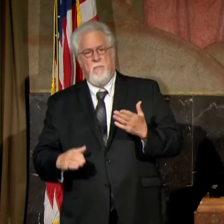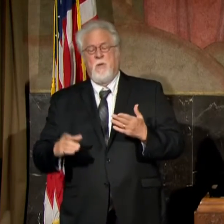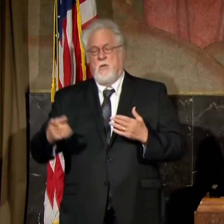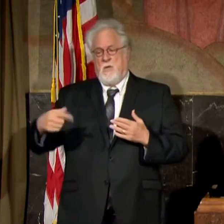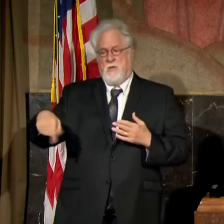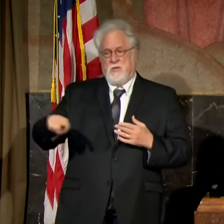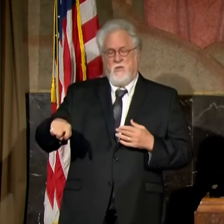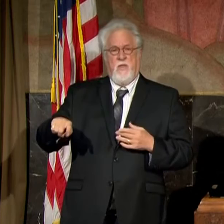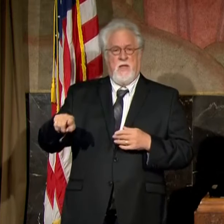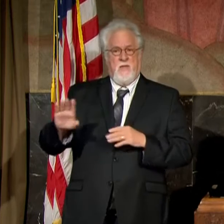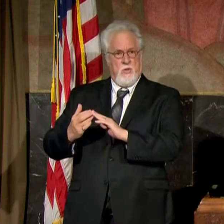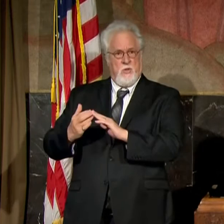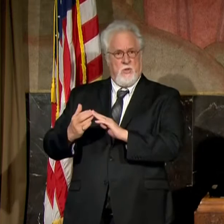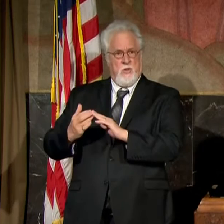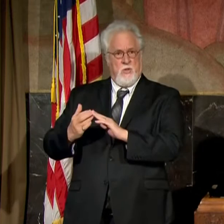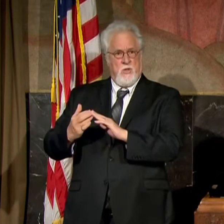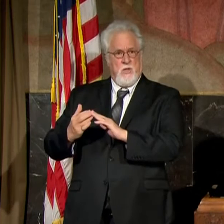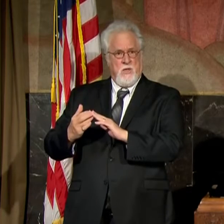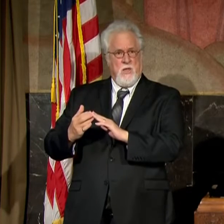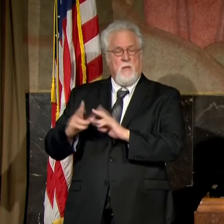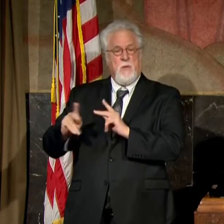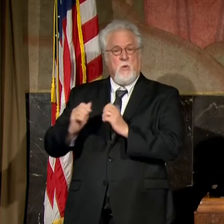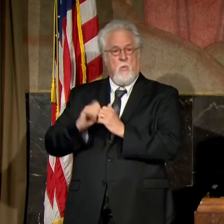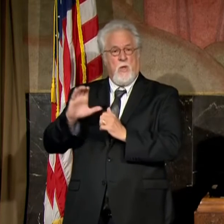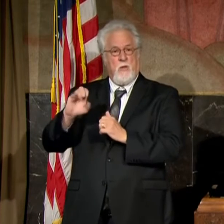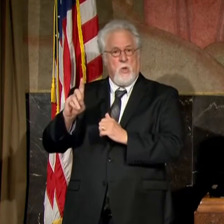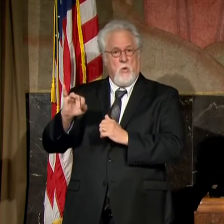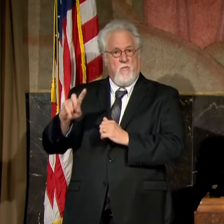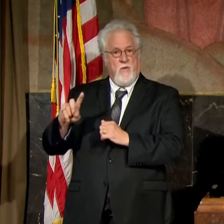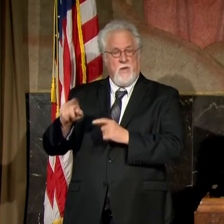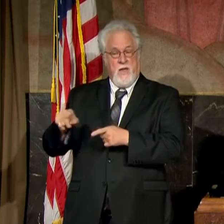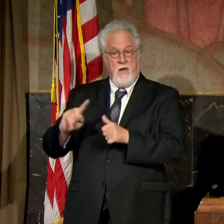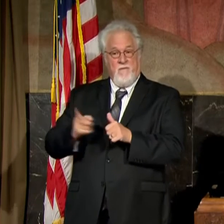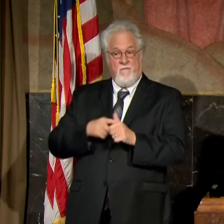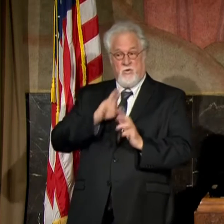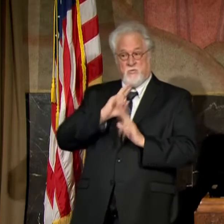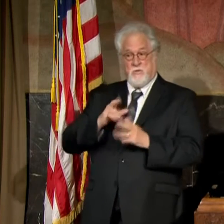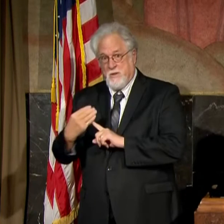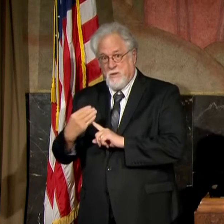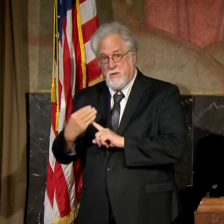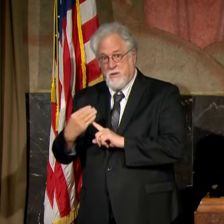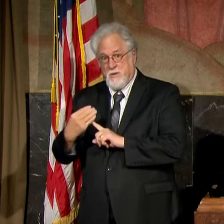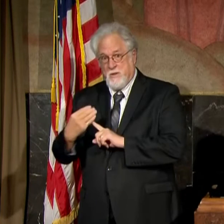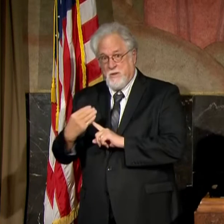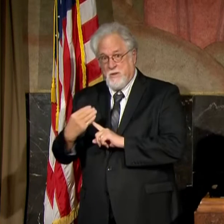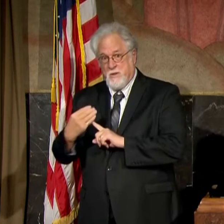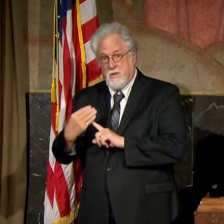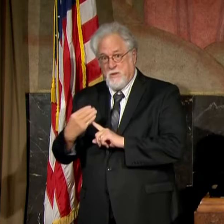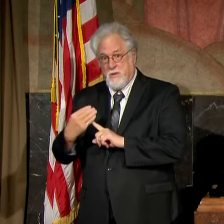they knew in their community with COVID and if their first responders responded, they